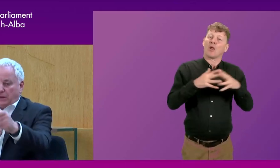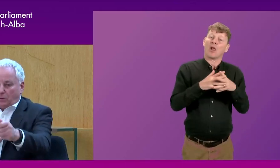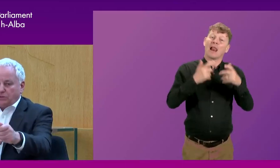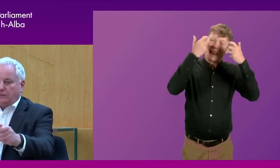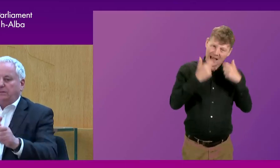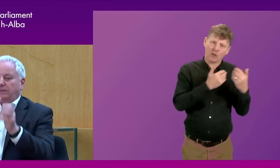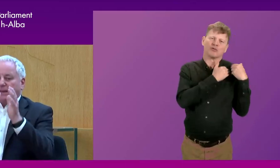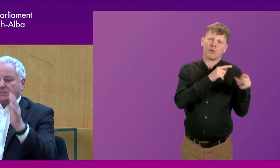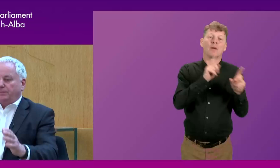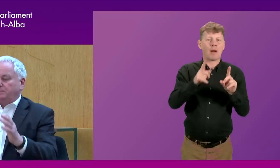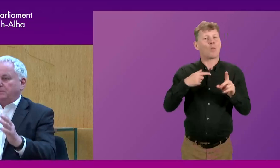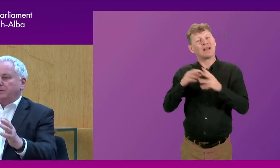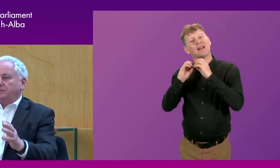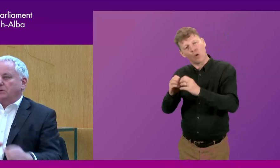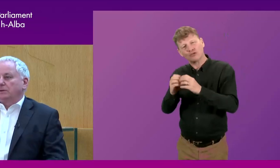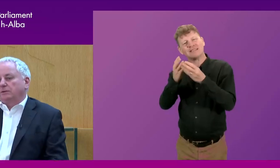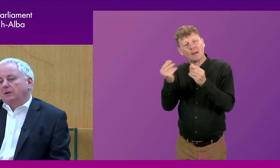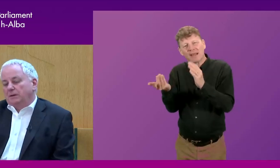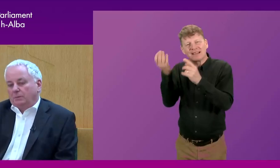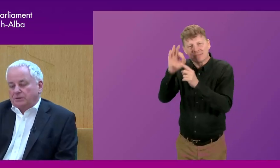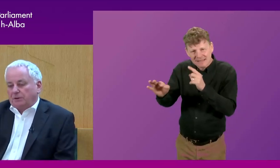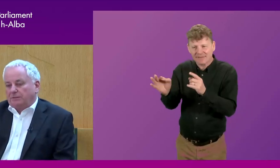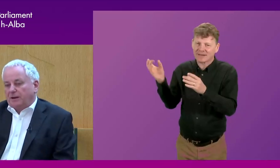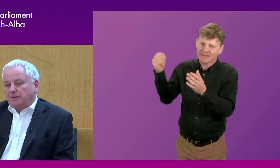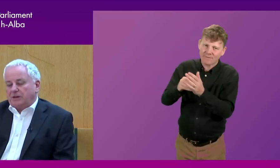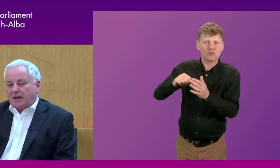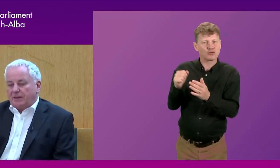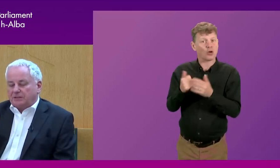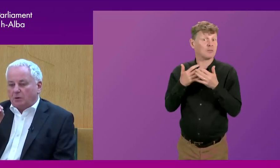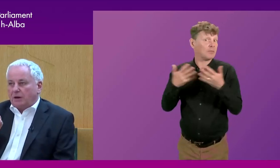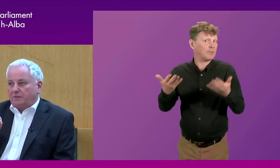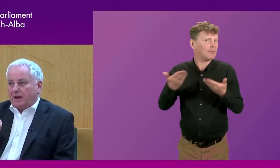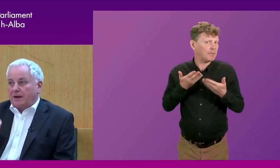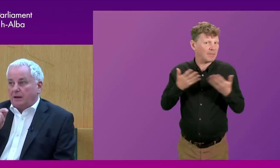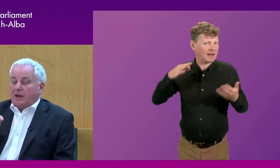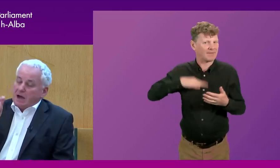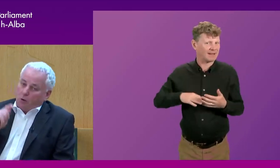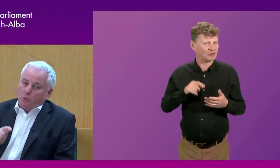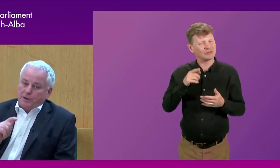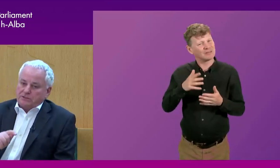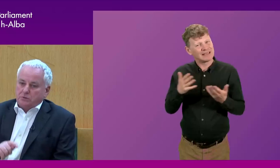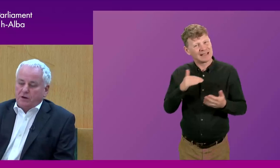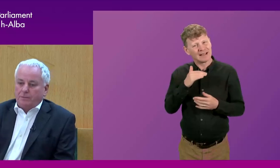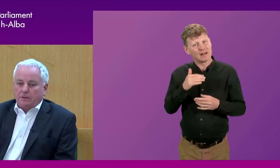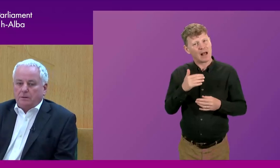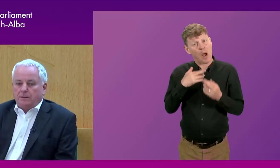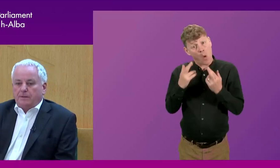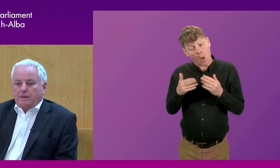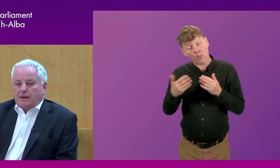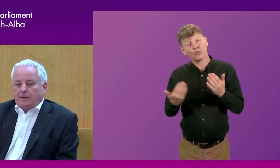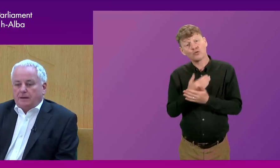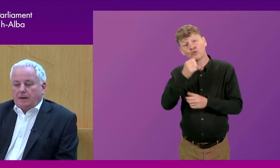But we negotiated to get something specific for Scotland that was a real advantage. And I think there's not enough of that. And I hope with this new government